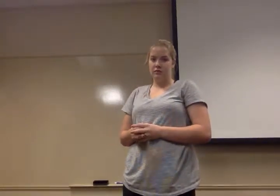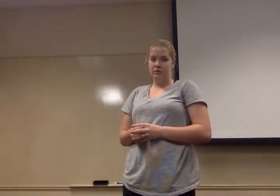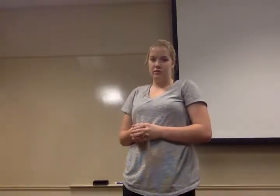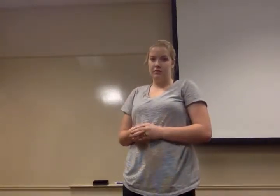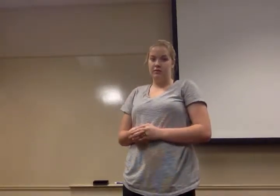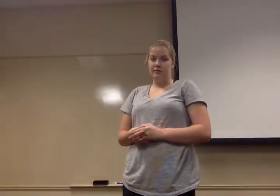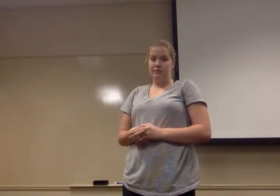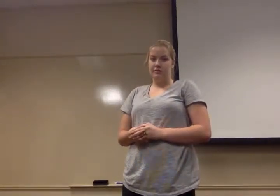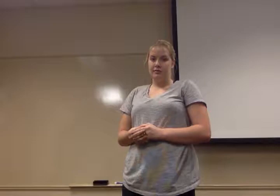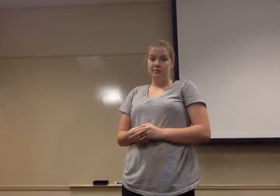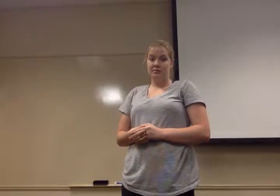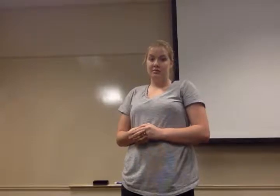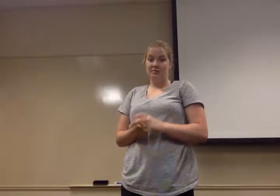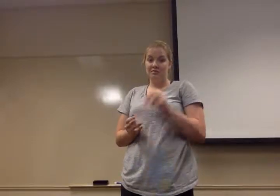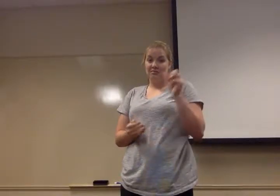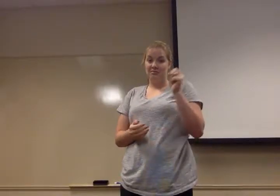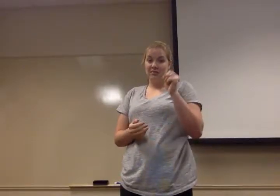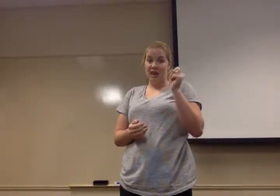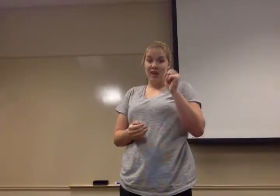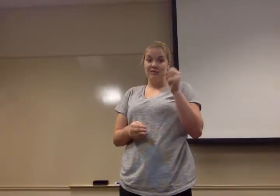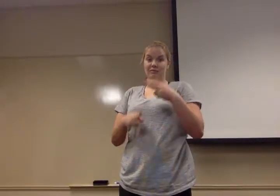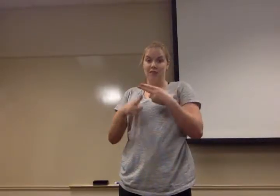Yes, it is a scrambled egg.